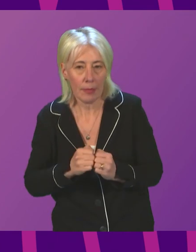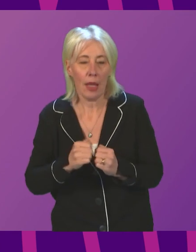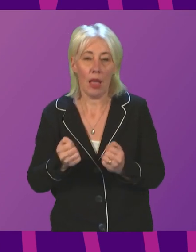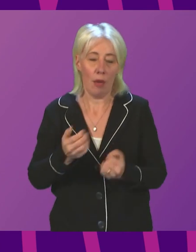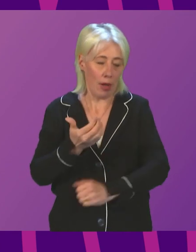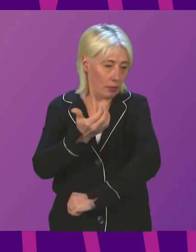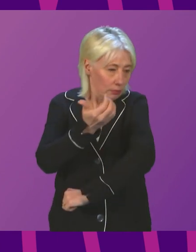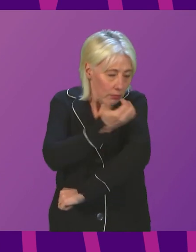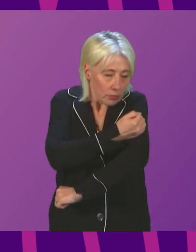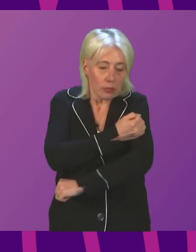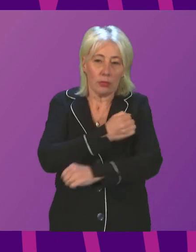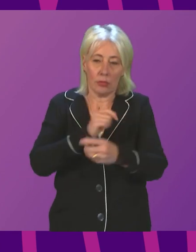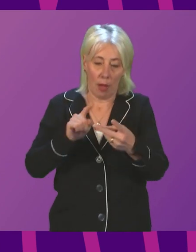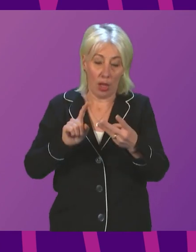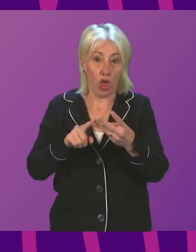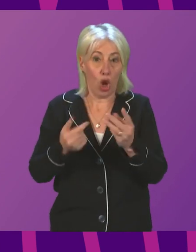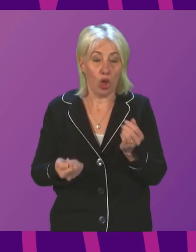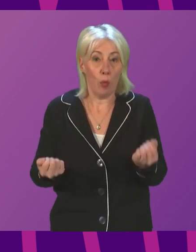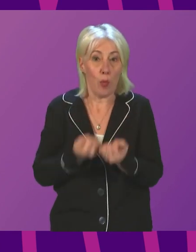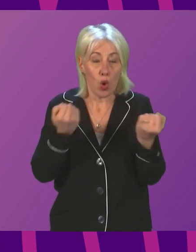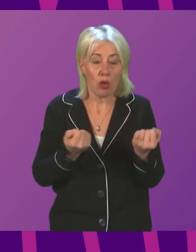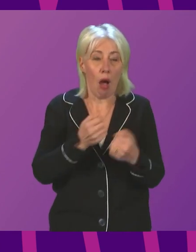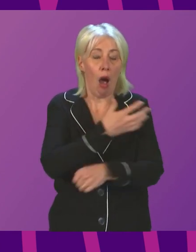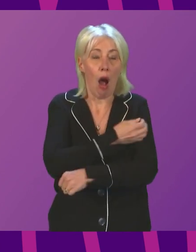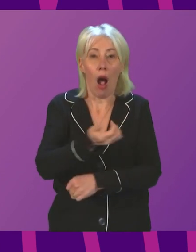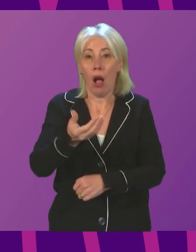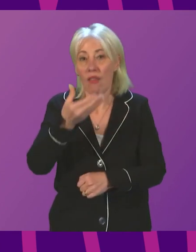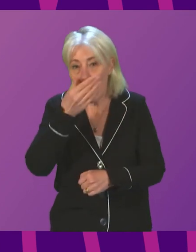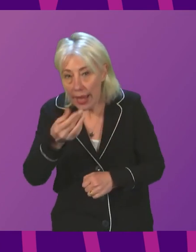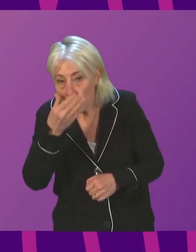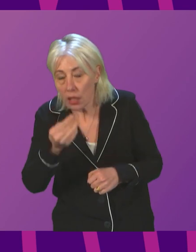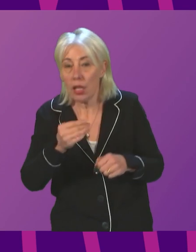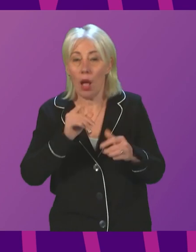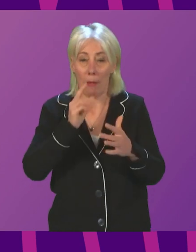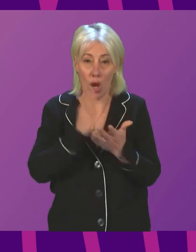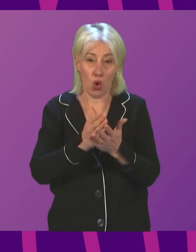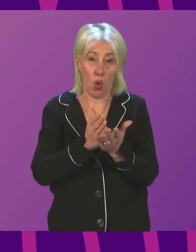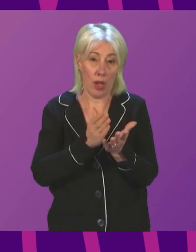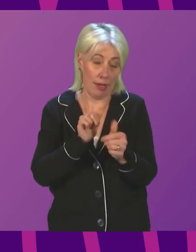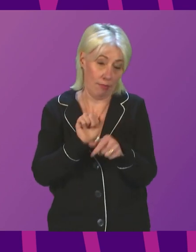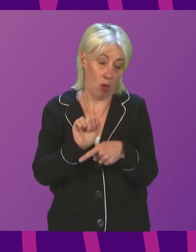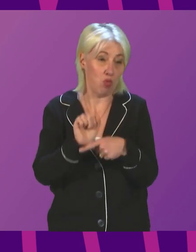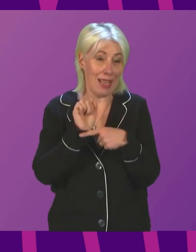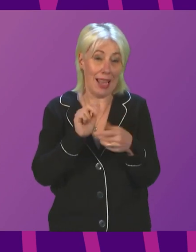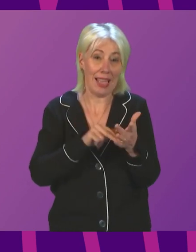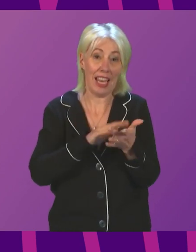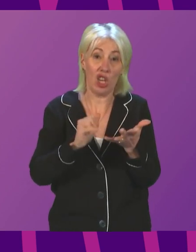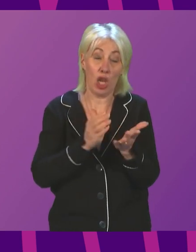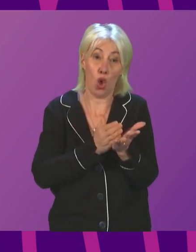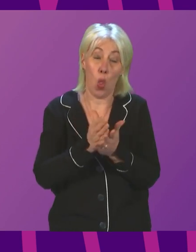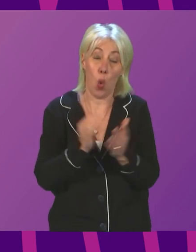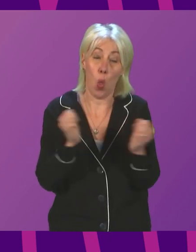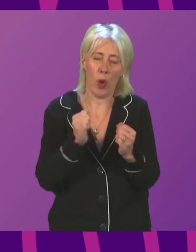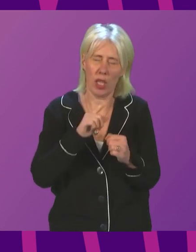having a booster vaccination, we can protect each other and help the National Health Service through what will be another exceptionally busy winter